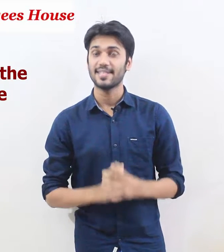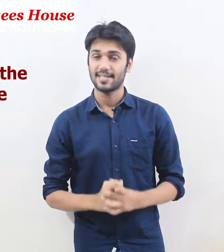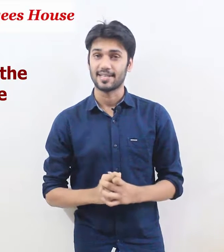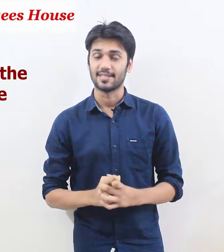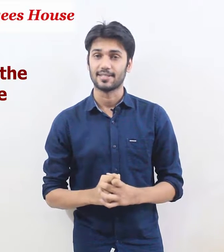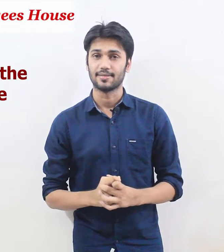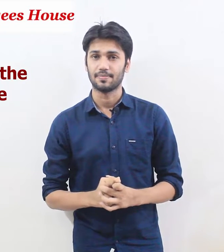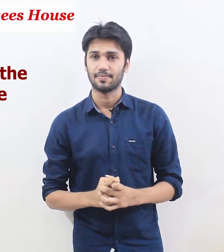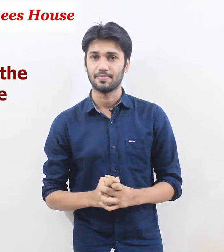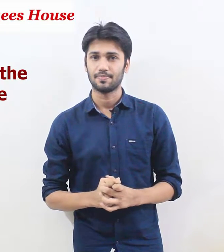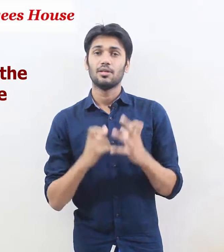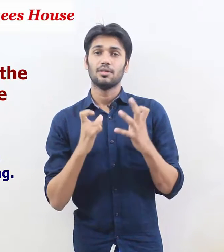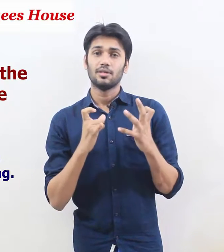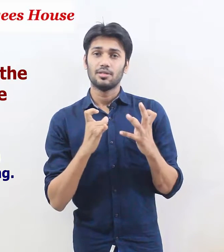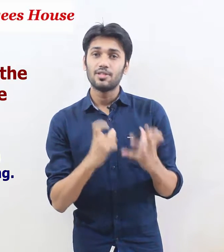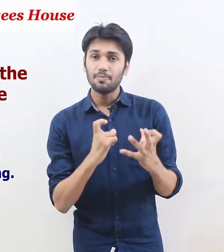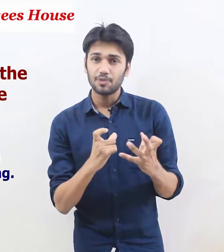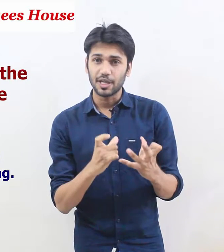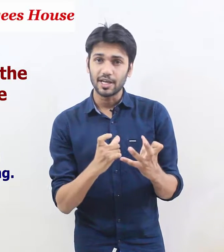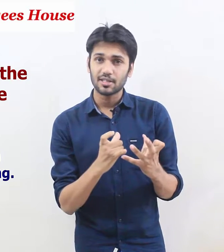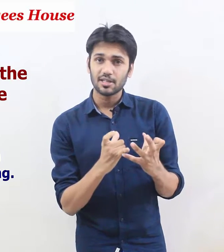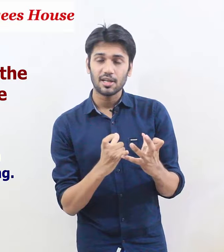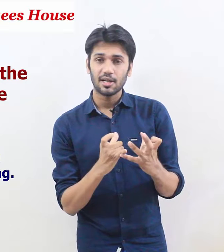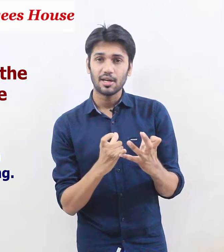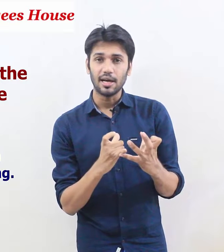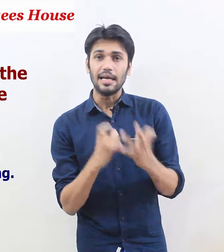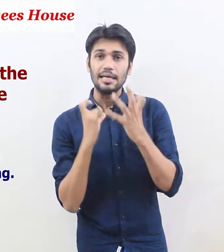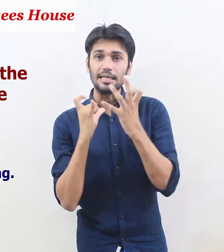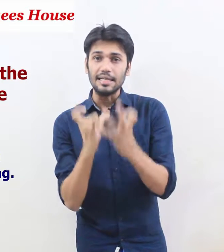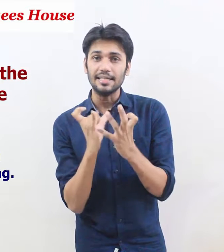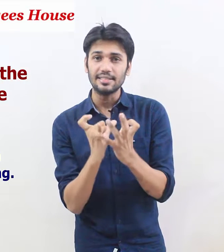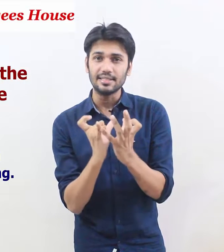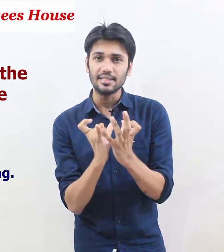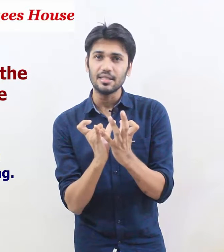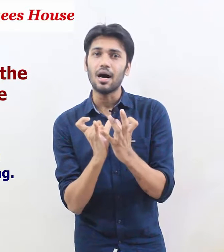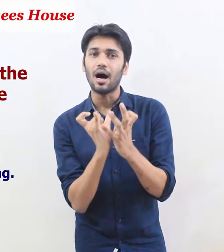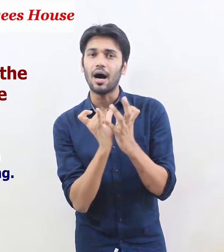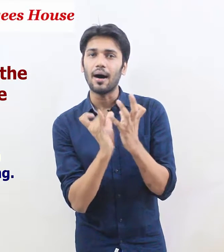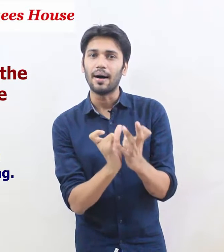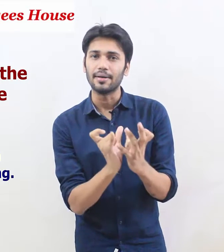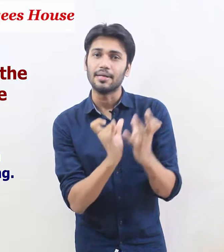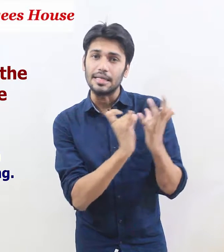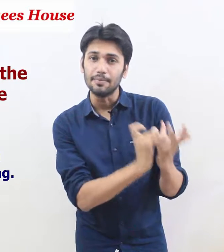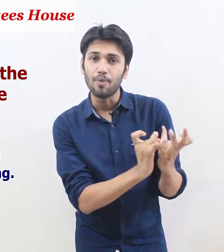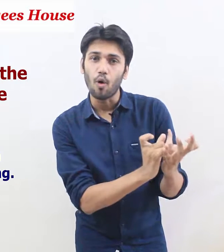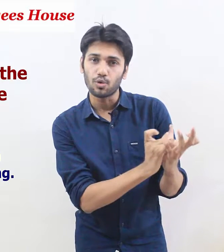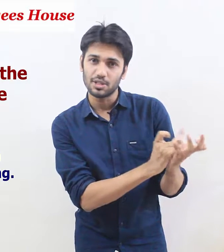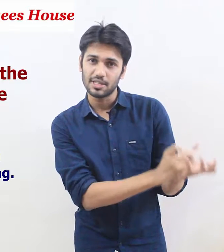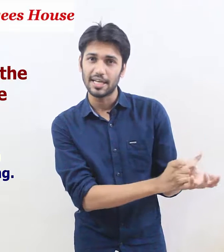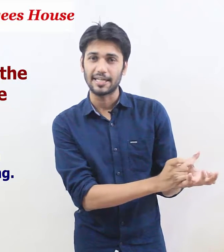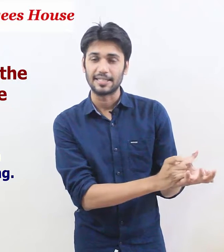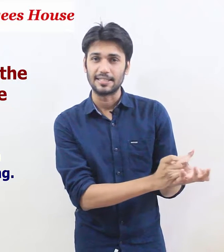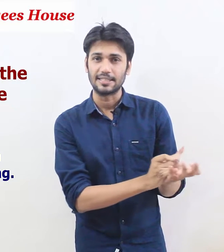the sentence subject is an important thing